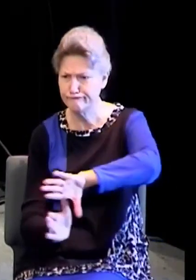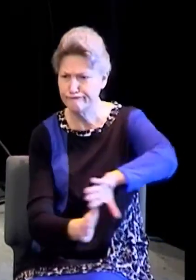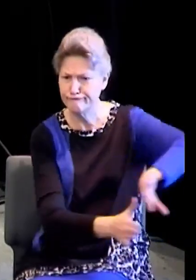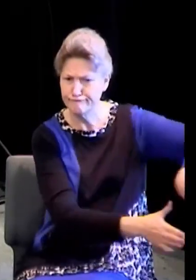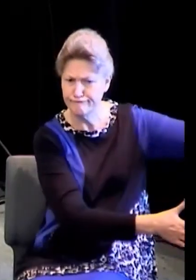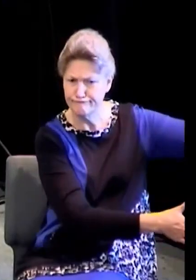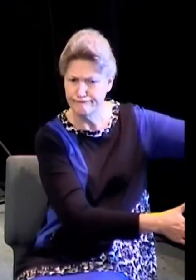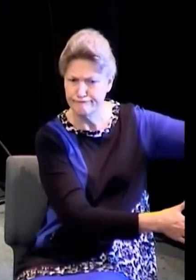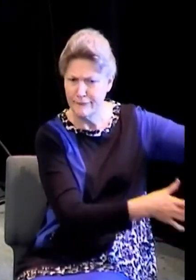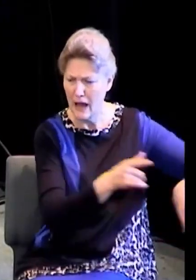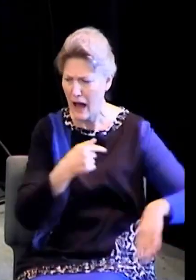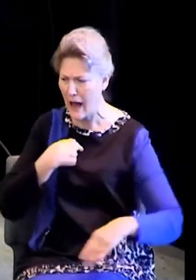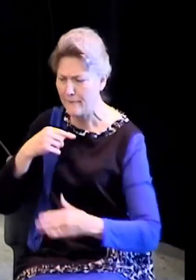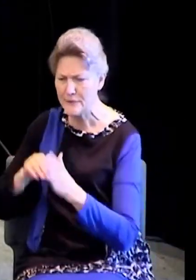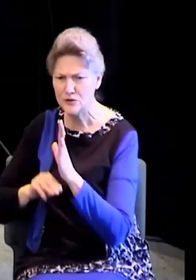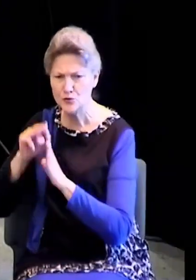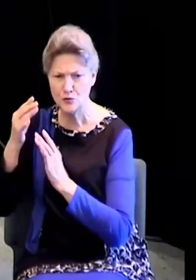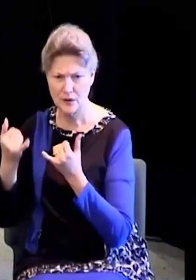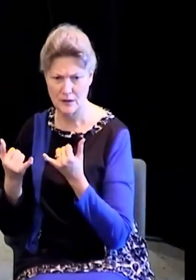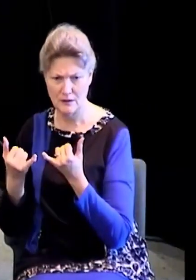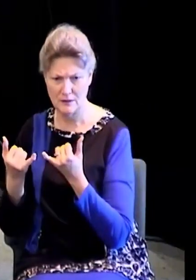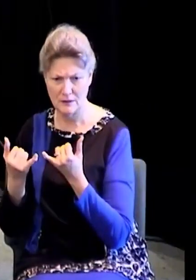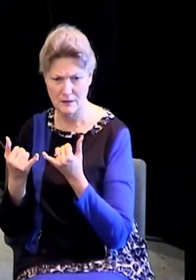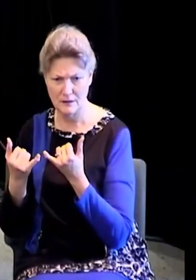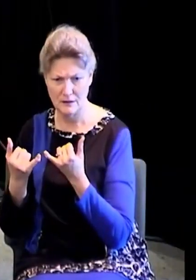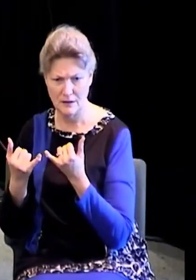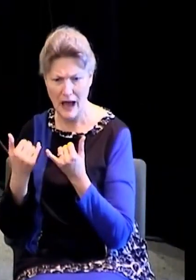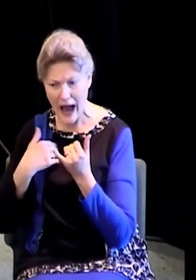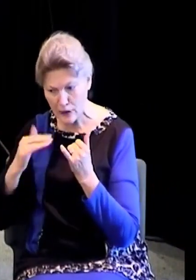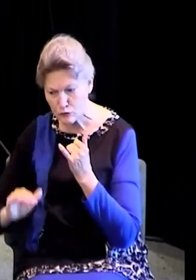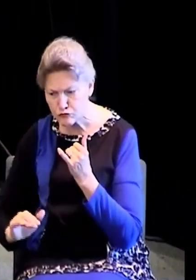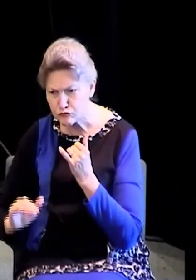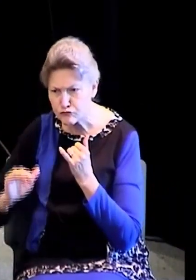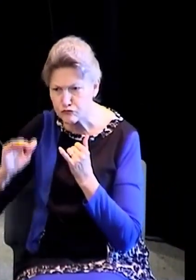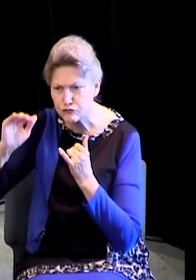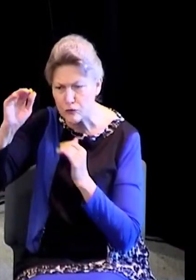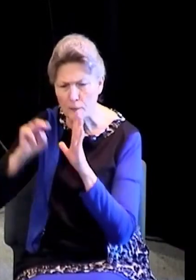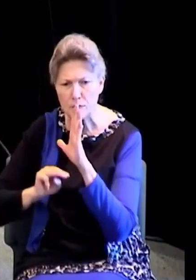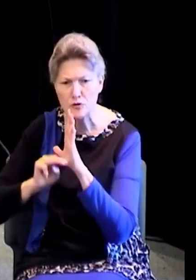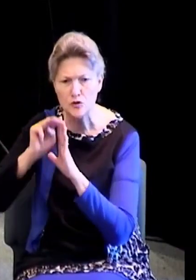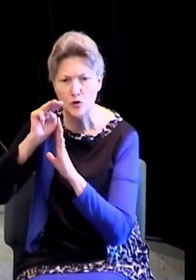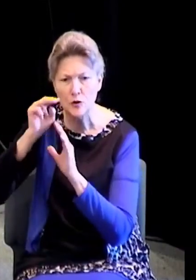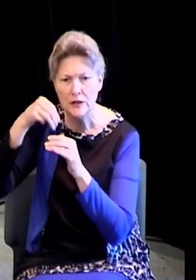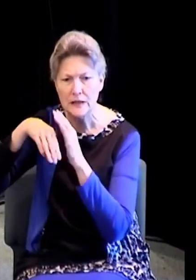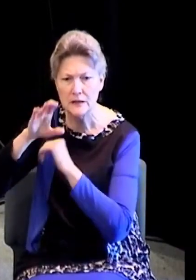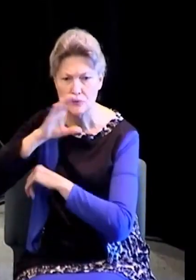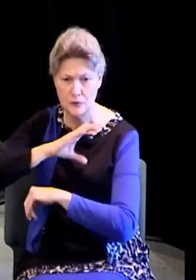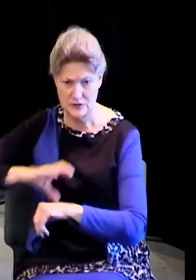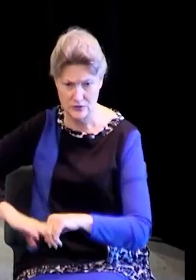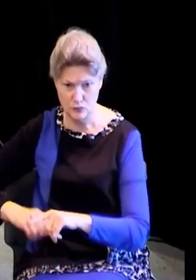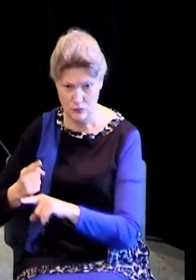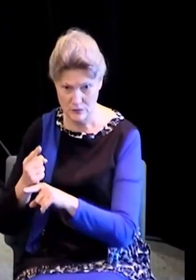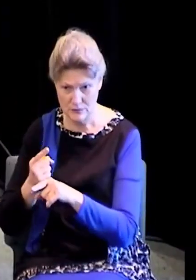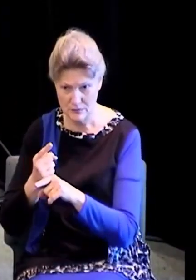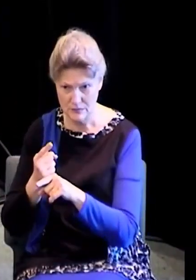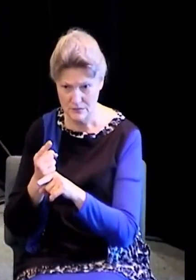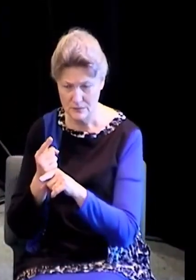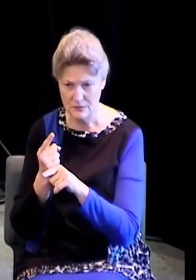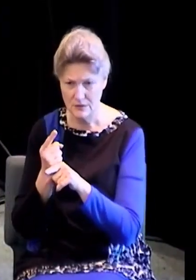hope found in him and a group of unperfect people were striving for perfections. The Bible says, taste